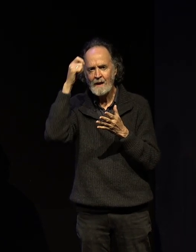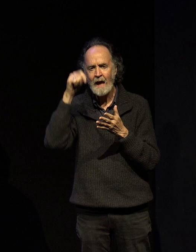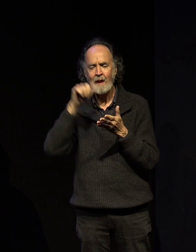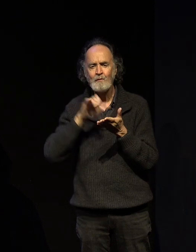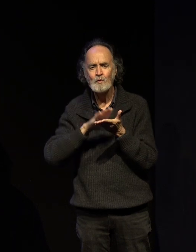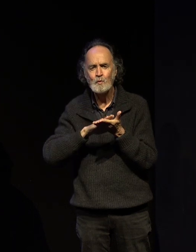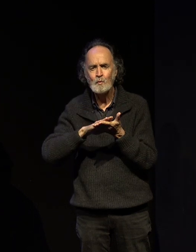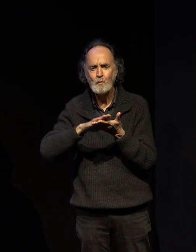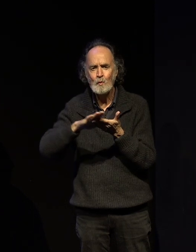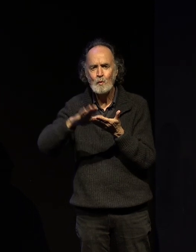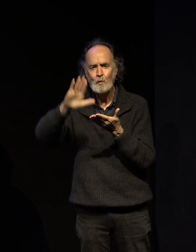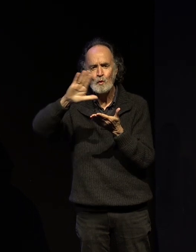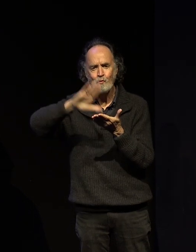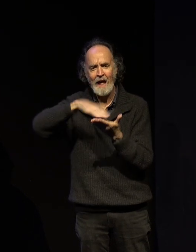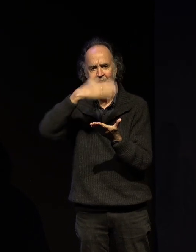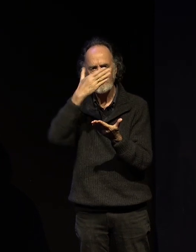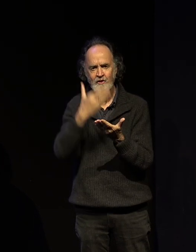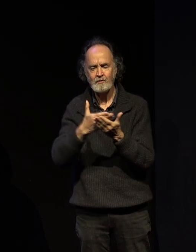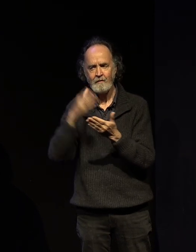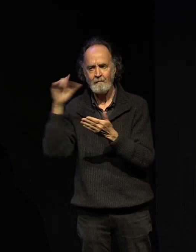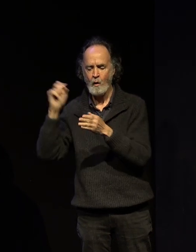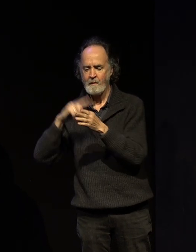11 into our college next year